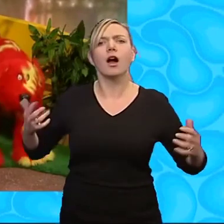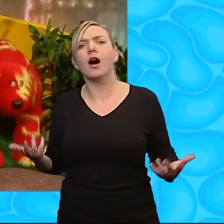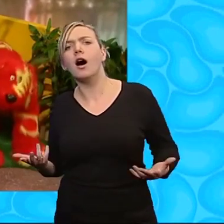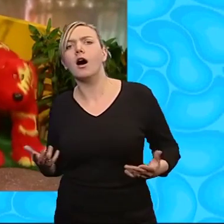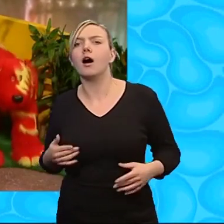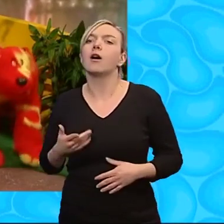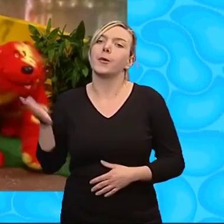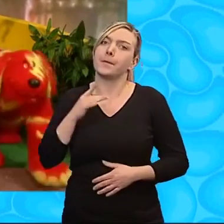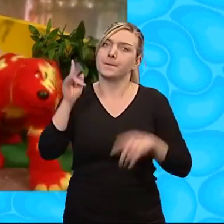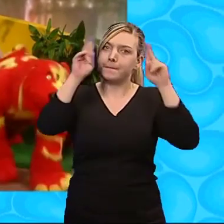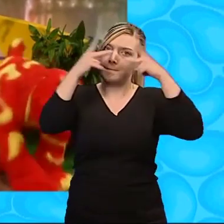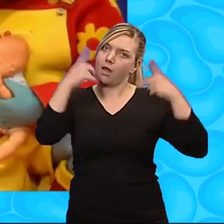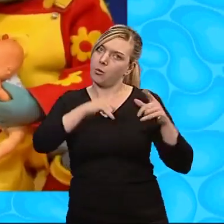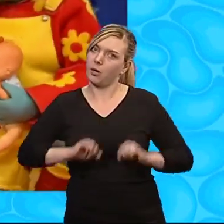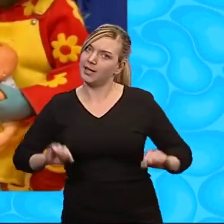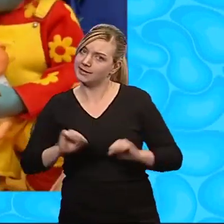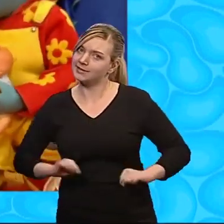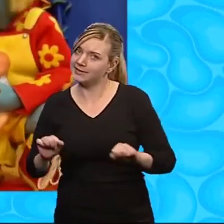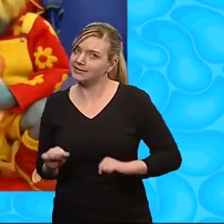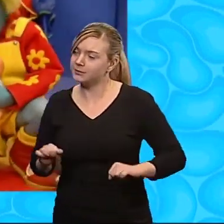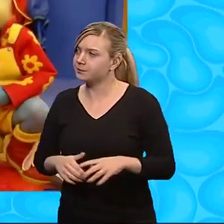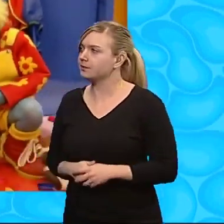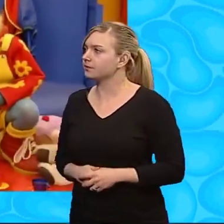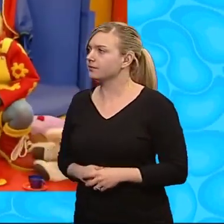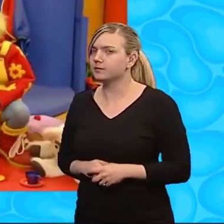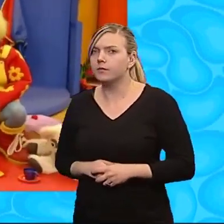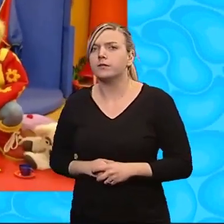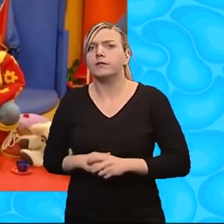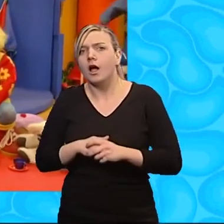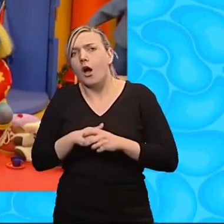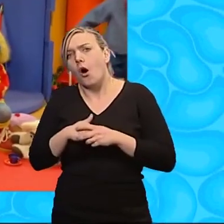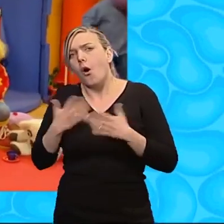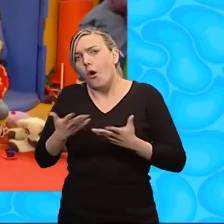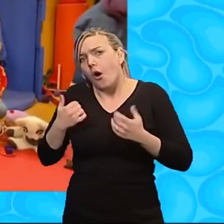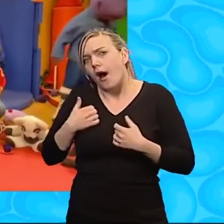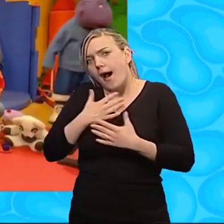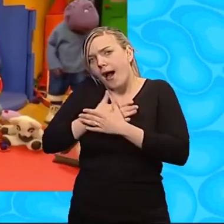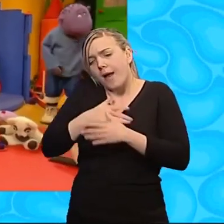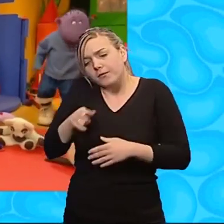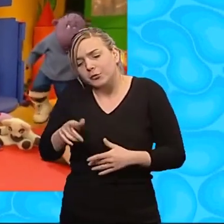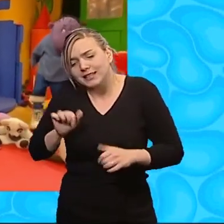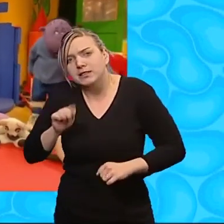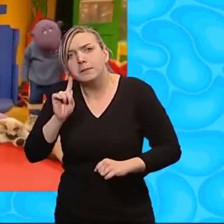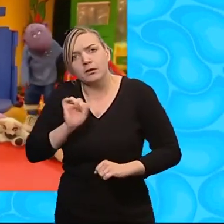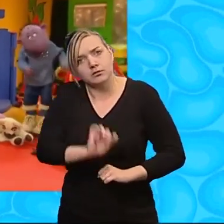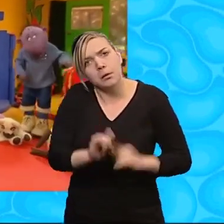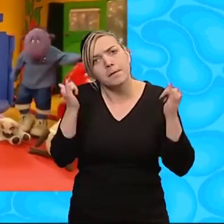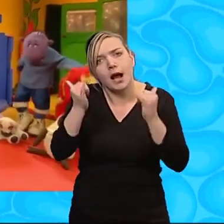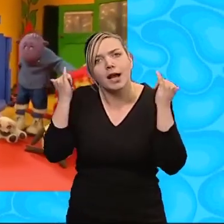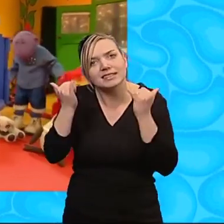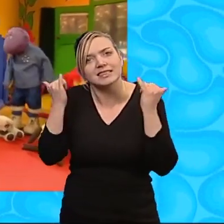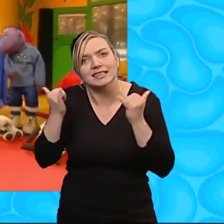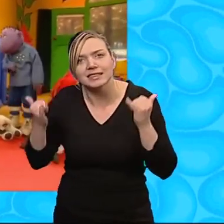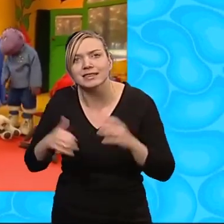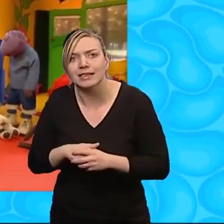come on! Bella's waiting! Of course I do love you, Lion, but it's Baby Rocky's party! Hey, um,